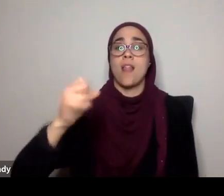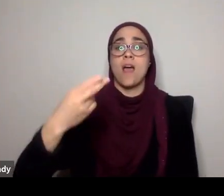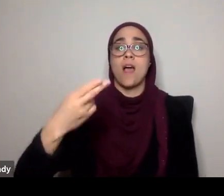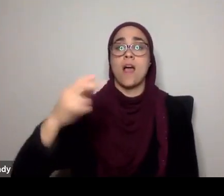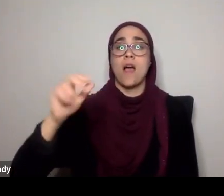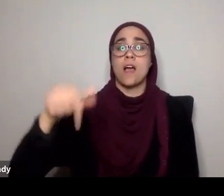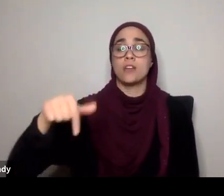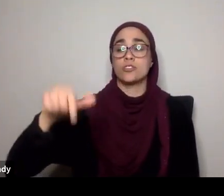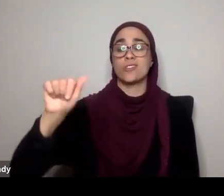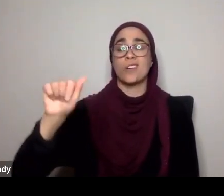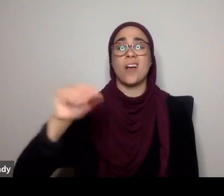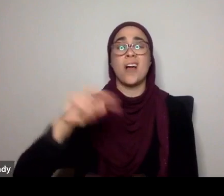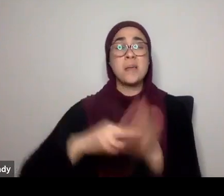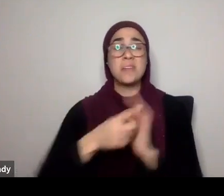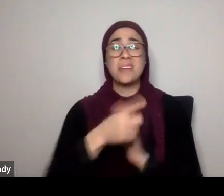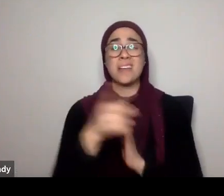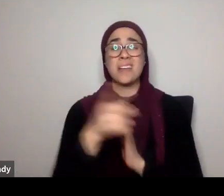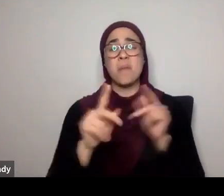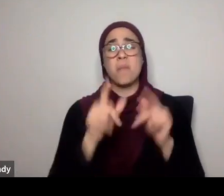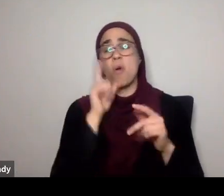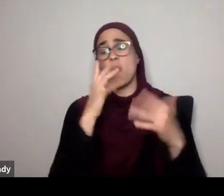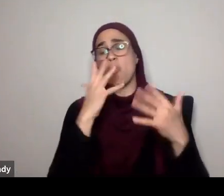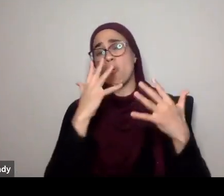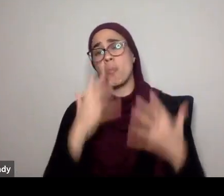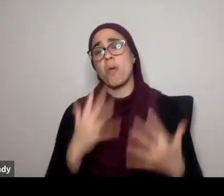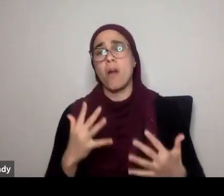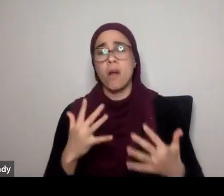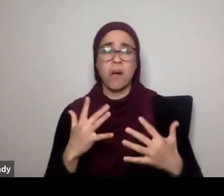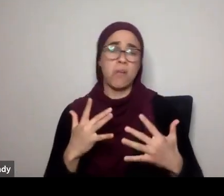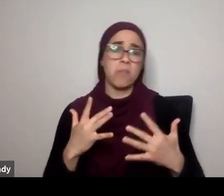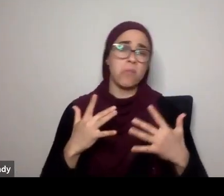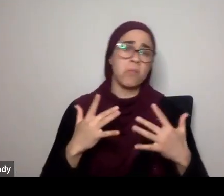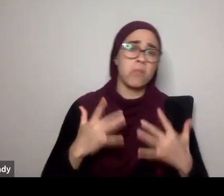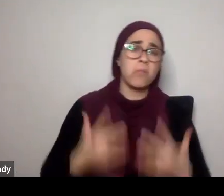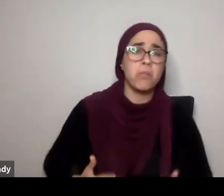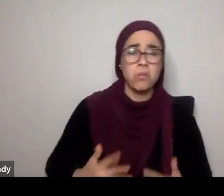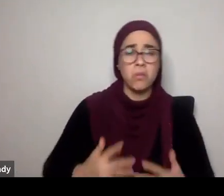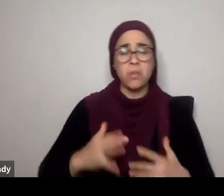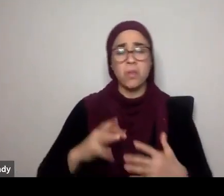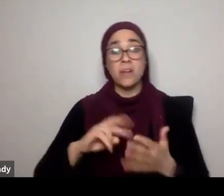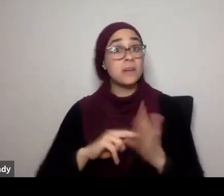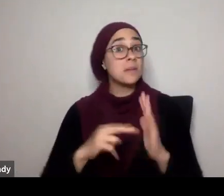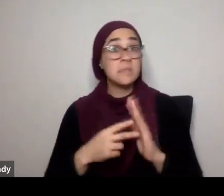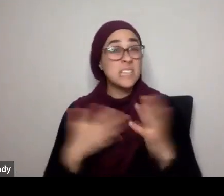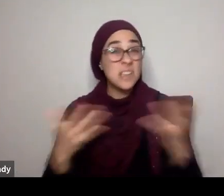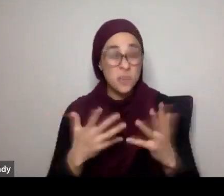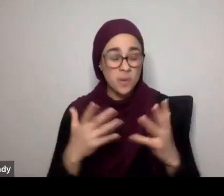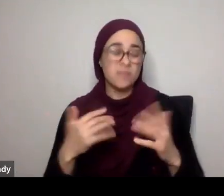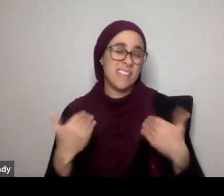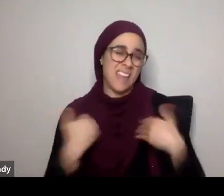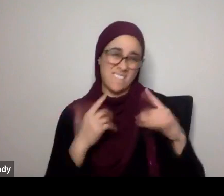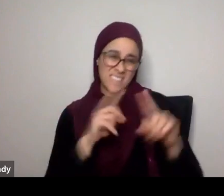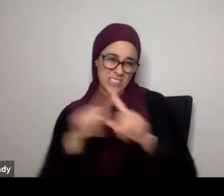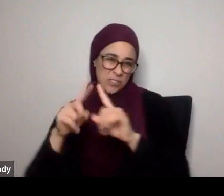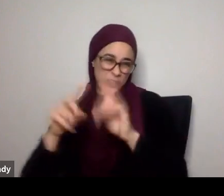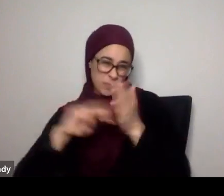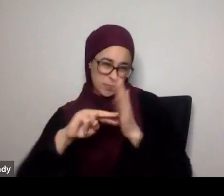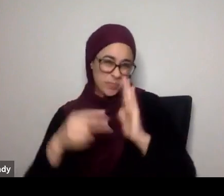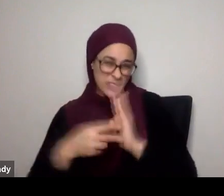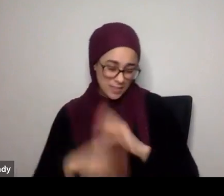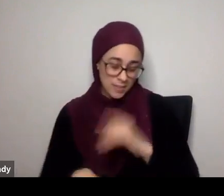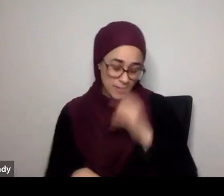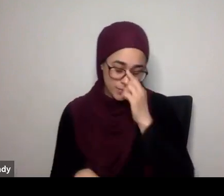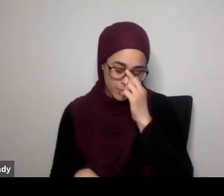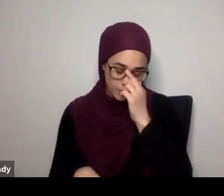miserable, the miserable, those who have, in their lives, what does that mean, there are various ways, that we can basically understand, those